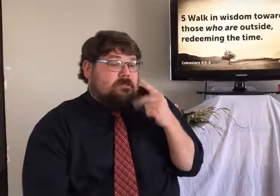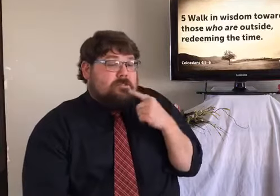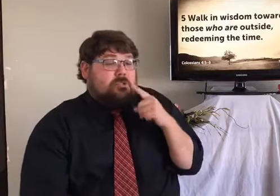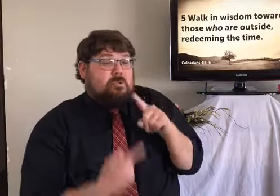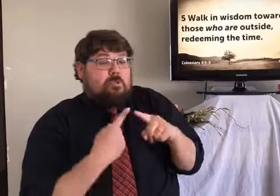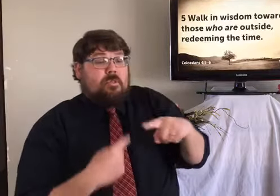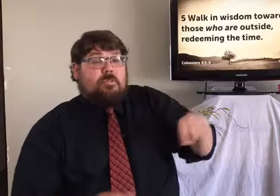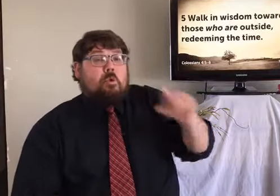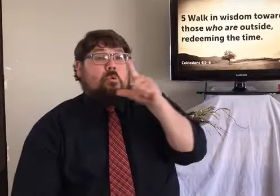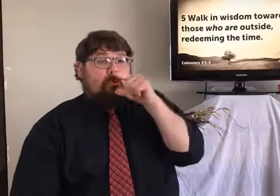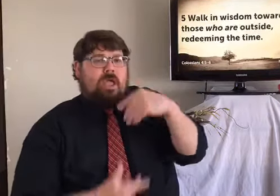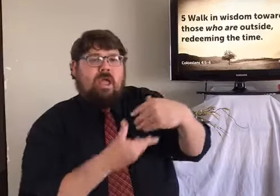toward those